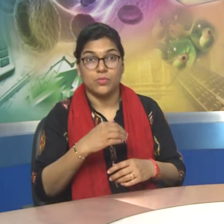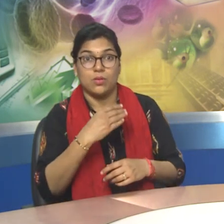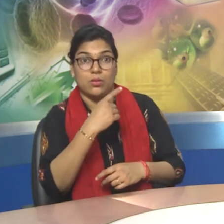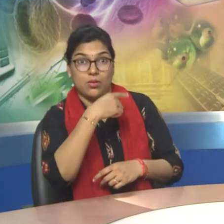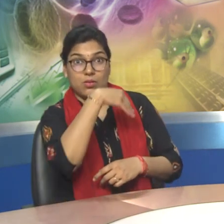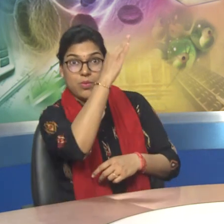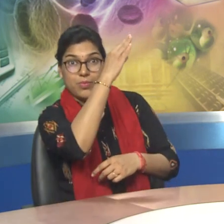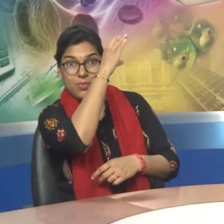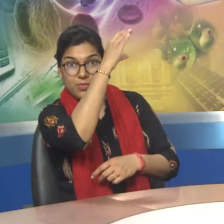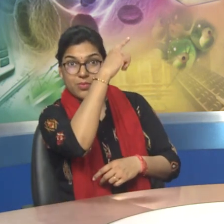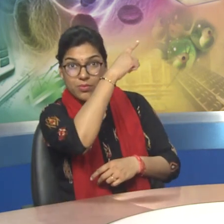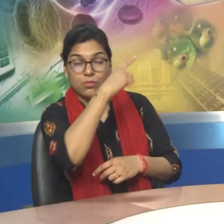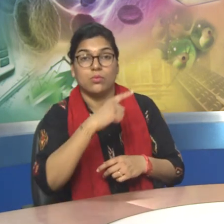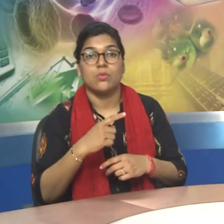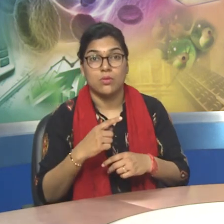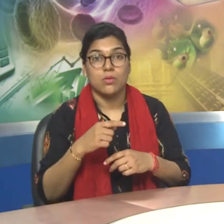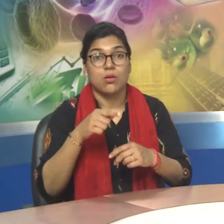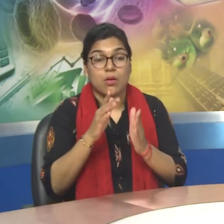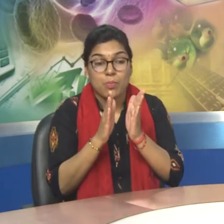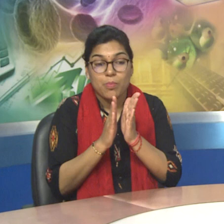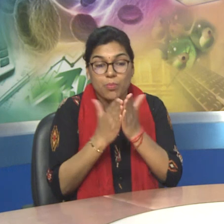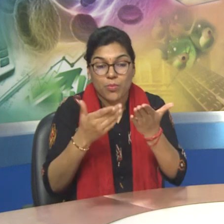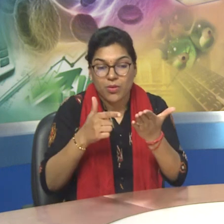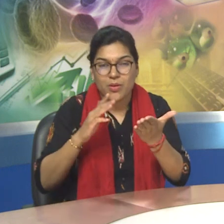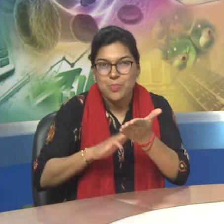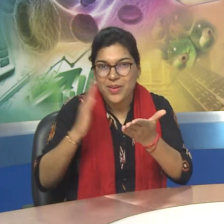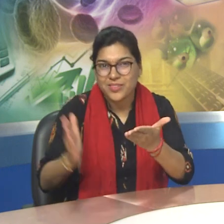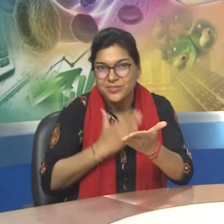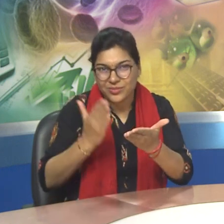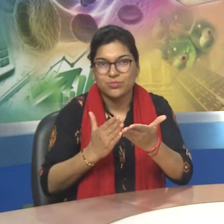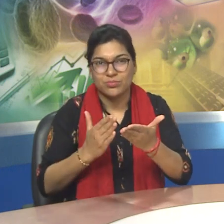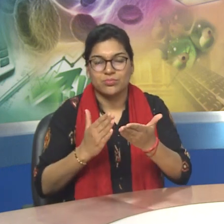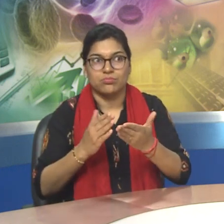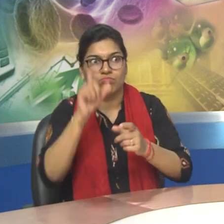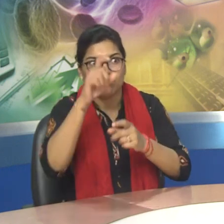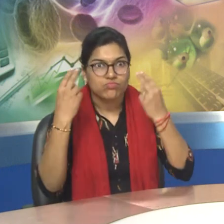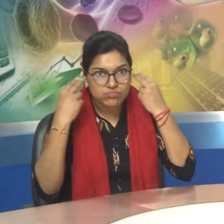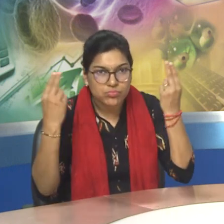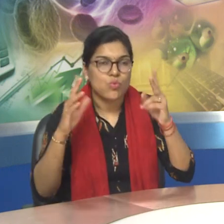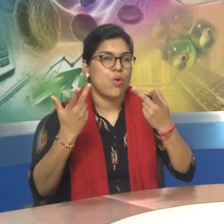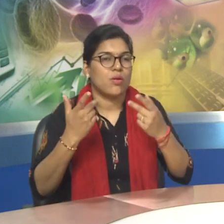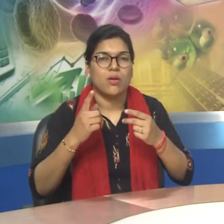Popular periodicals are devoted to particular subject area